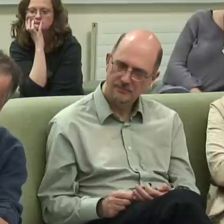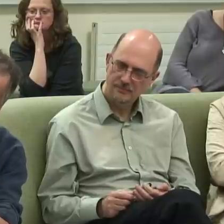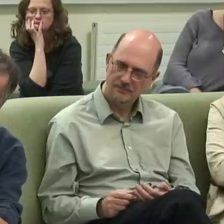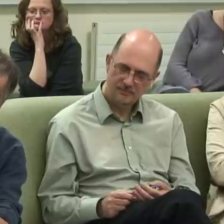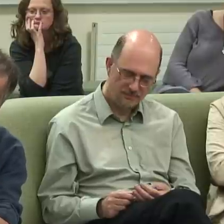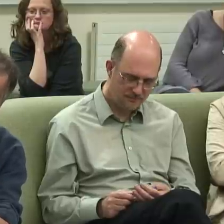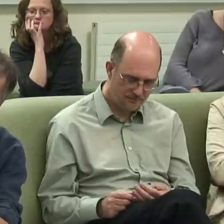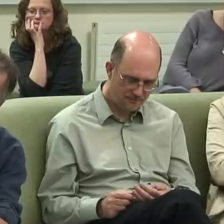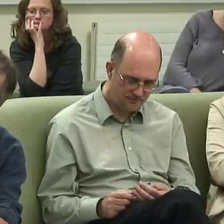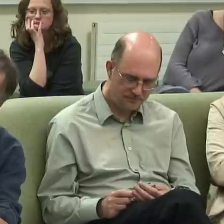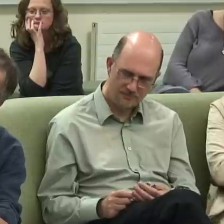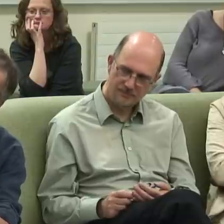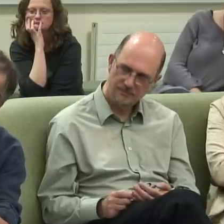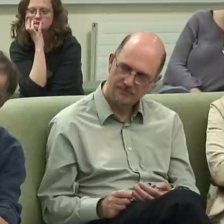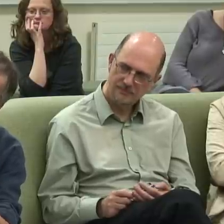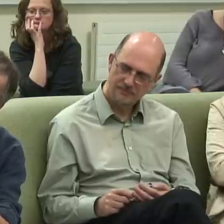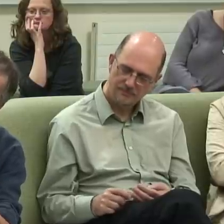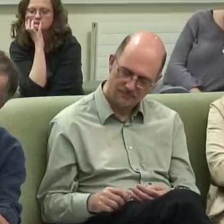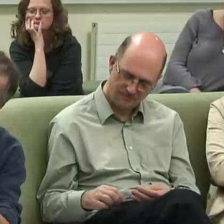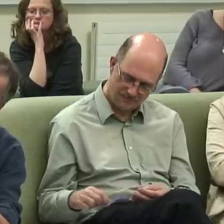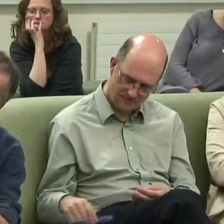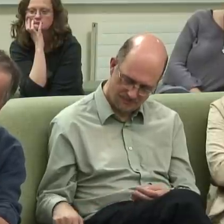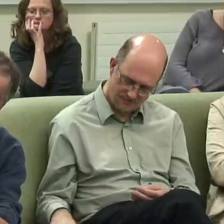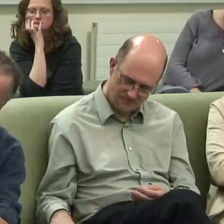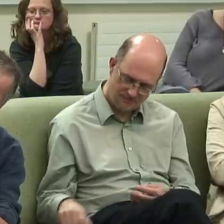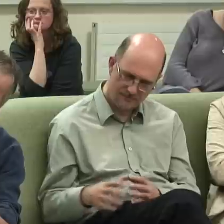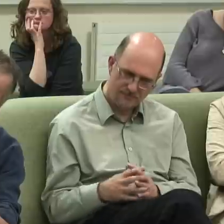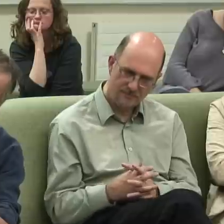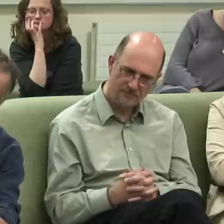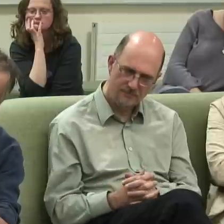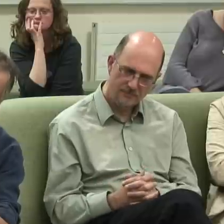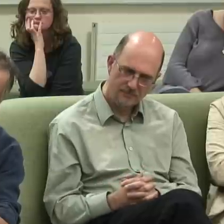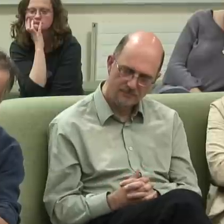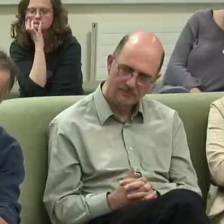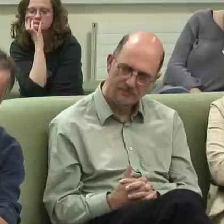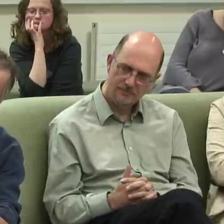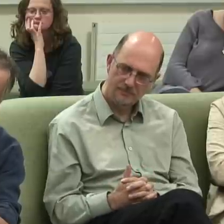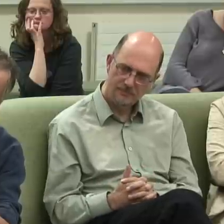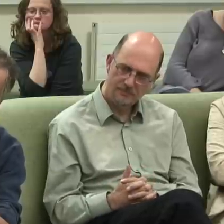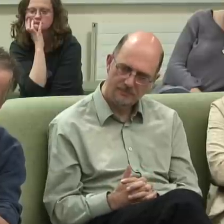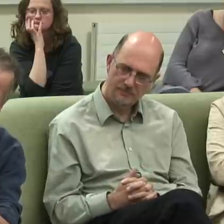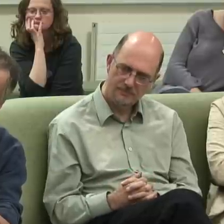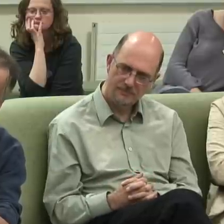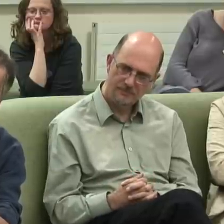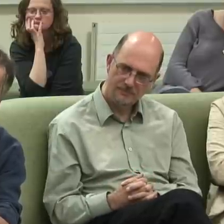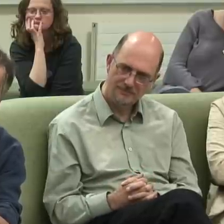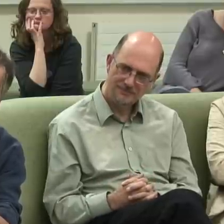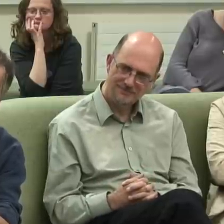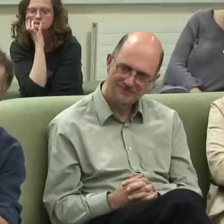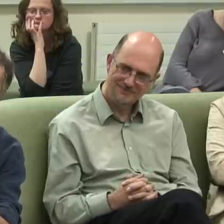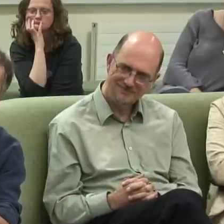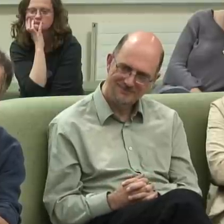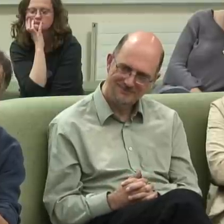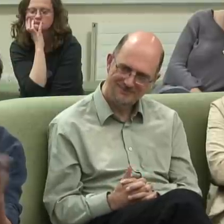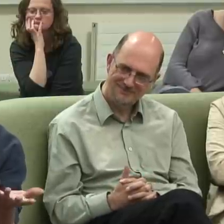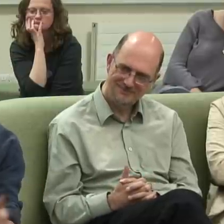break out of this, what we're held by in the consumer society. So, that was my kind of final thought.